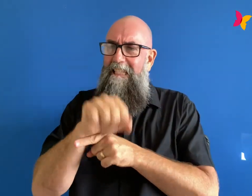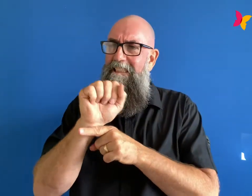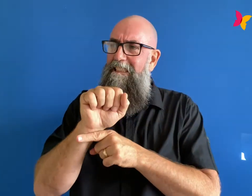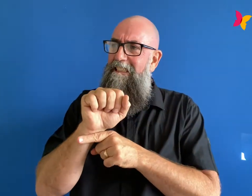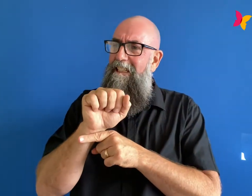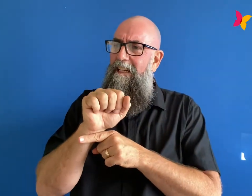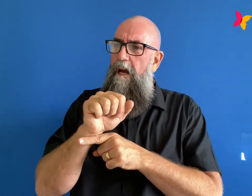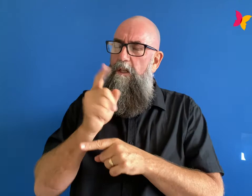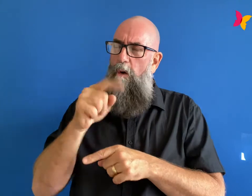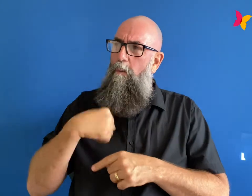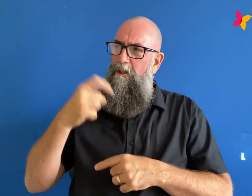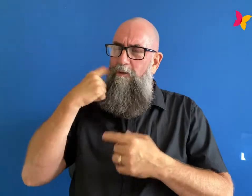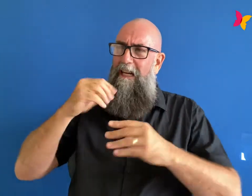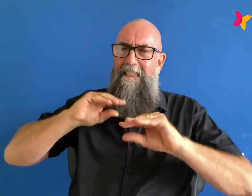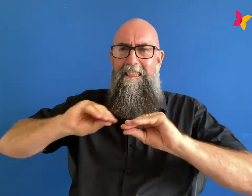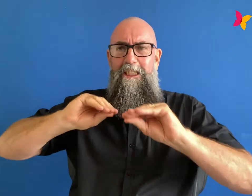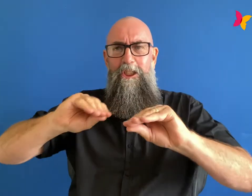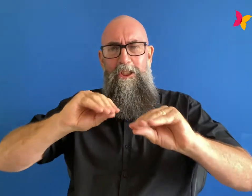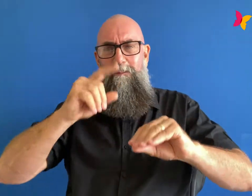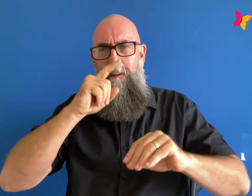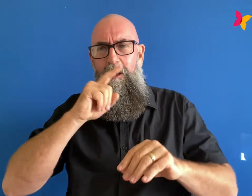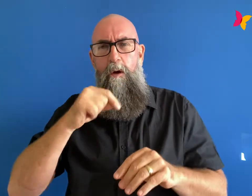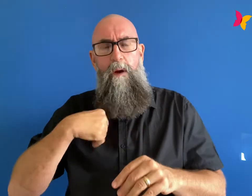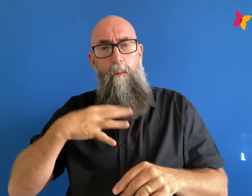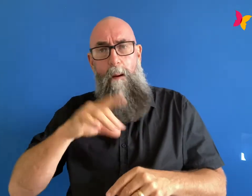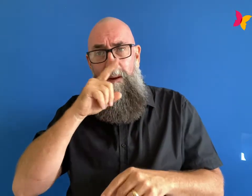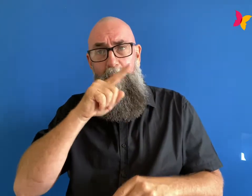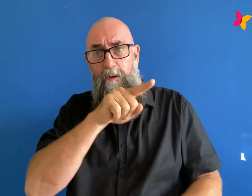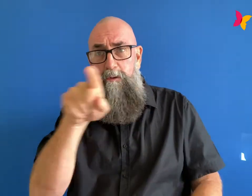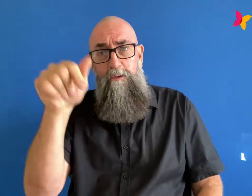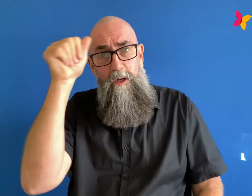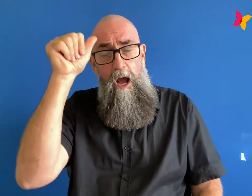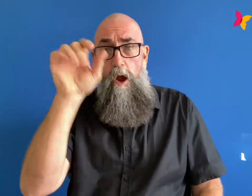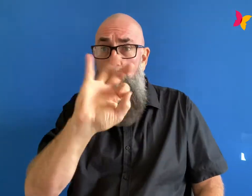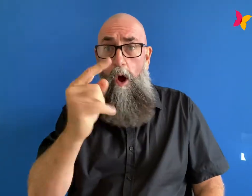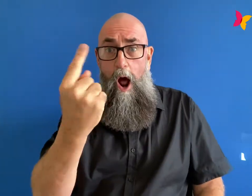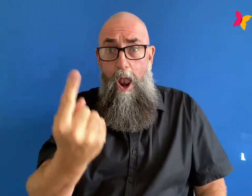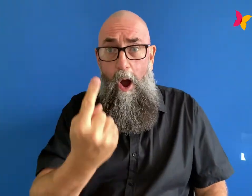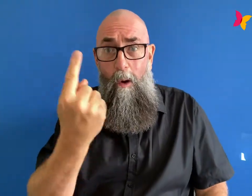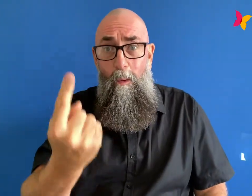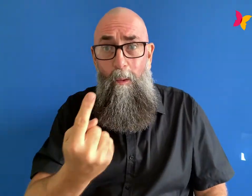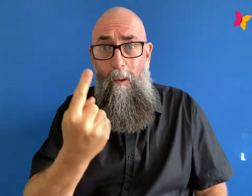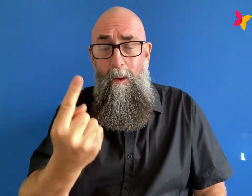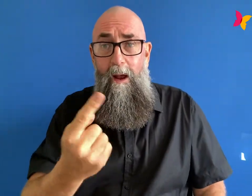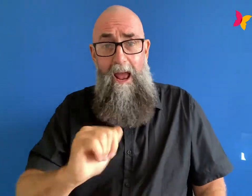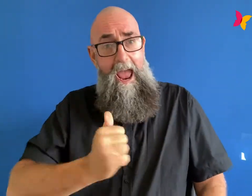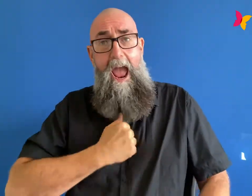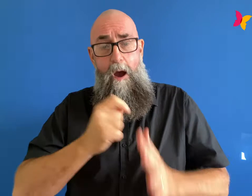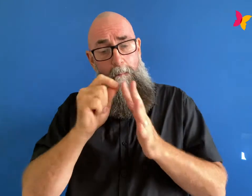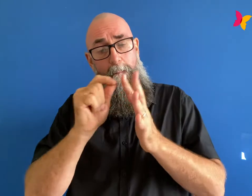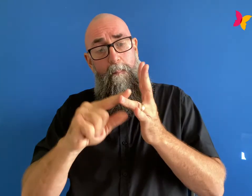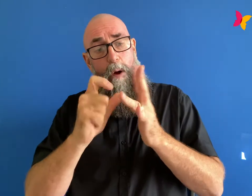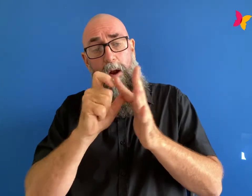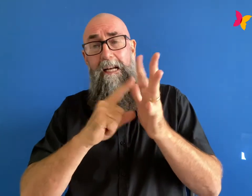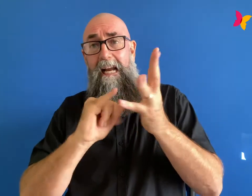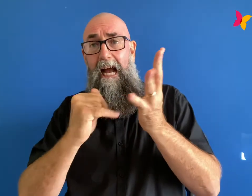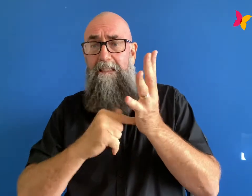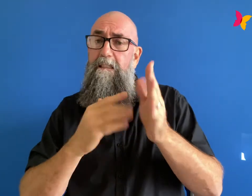to show that you are not alone and a huge thank you to amy and everybody for coming on this show and sharing their story if